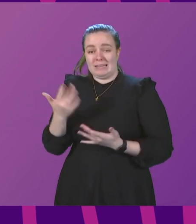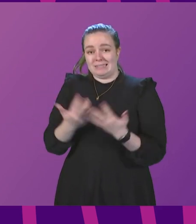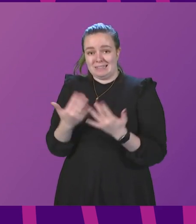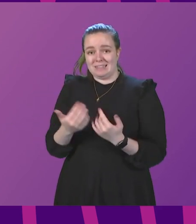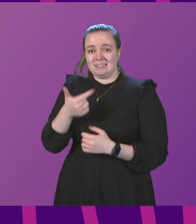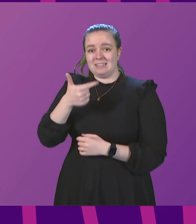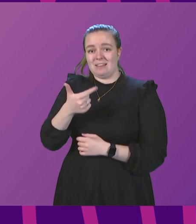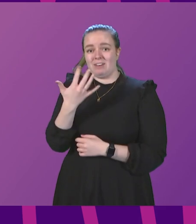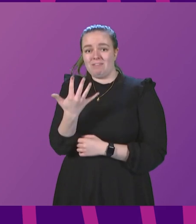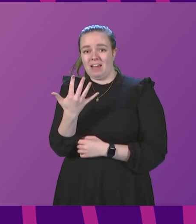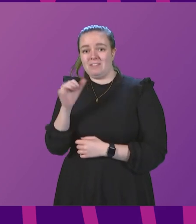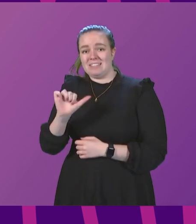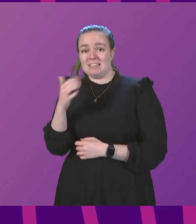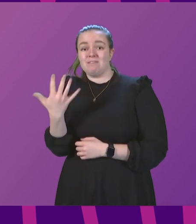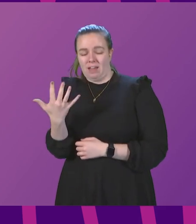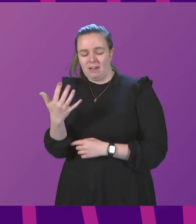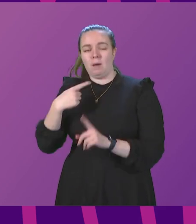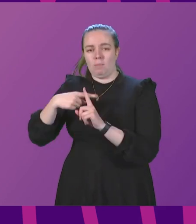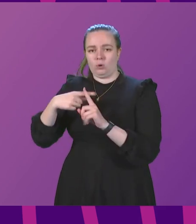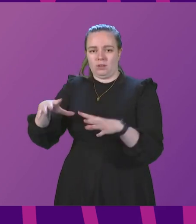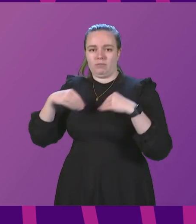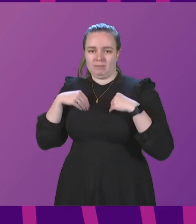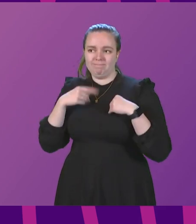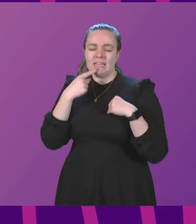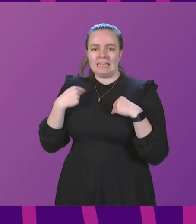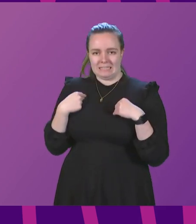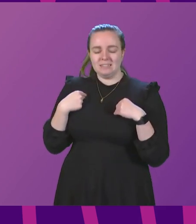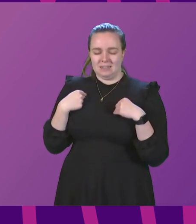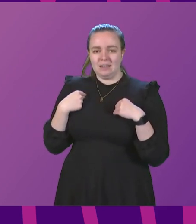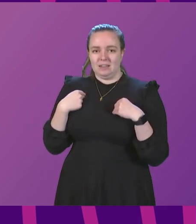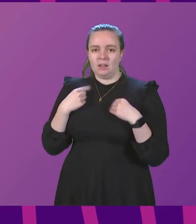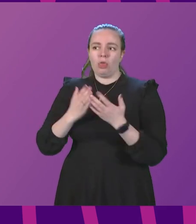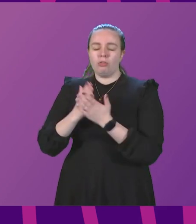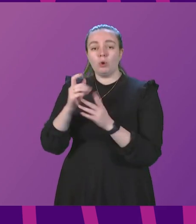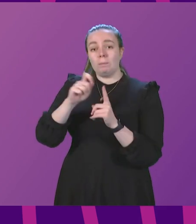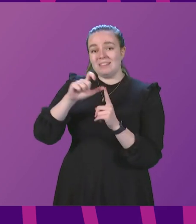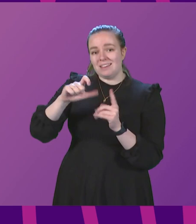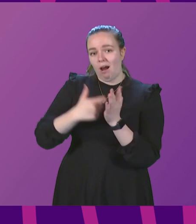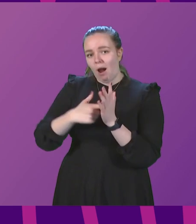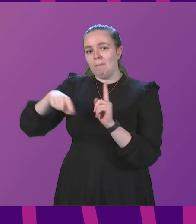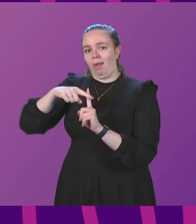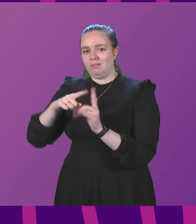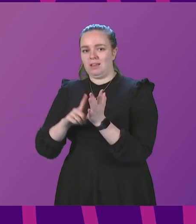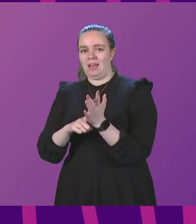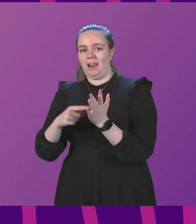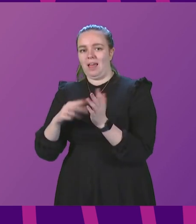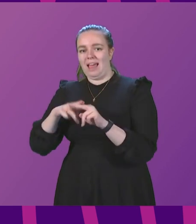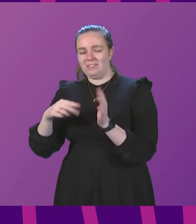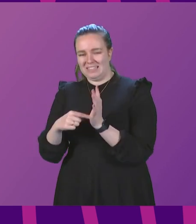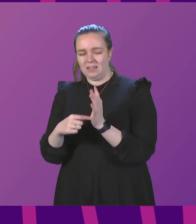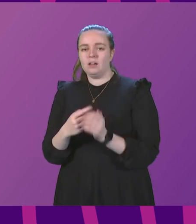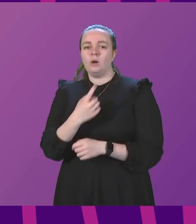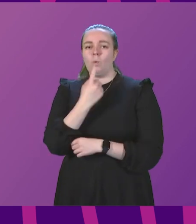7,565 positive cases were reported yesterday through PCR and lateral flow tests. 1